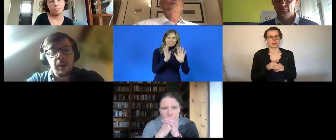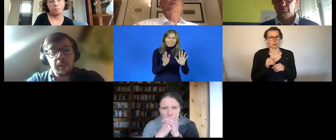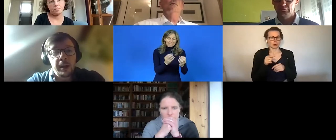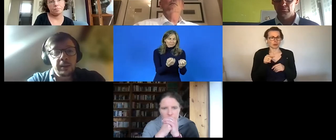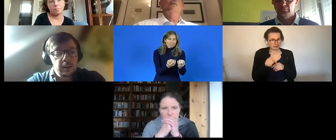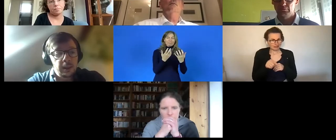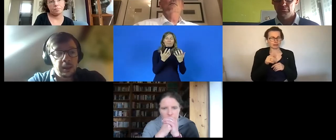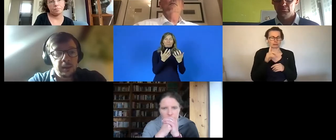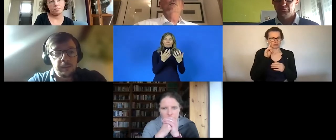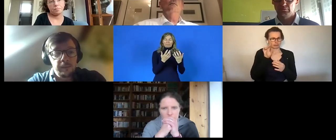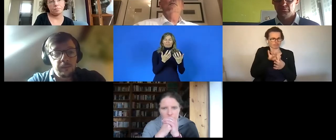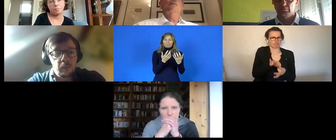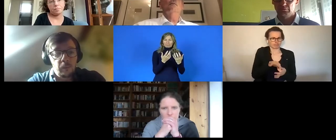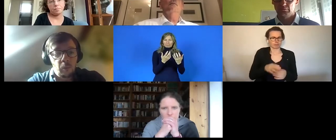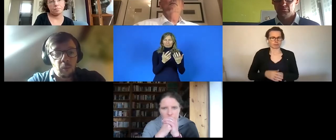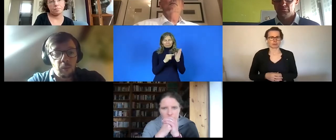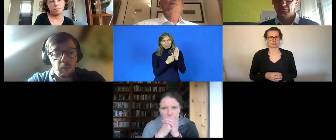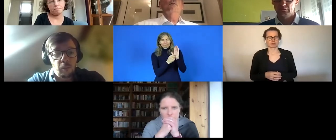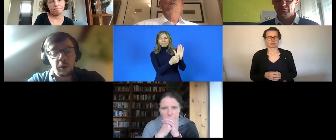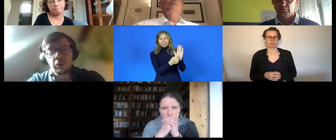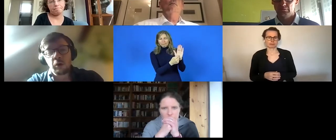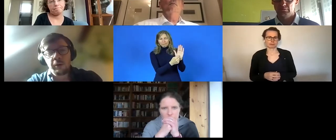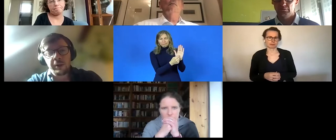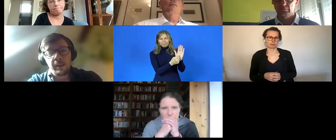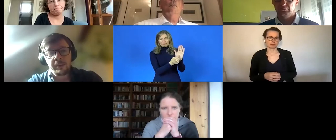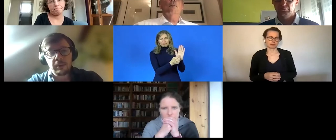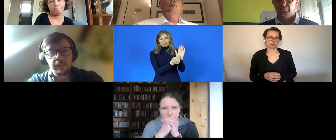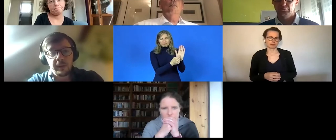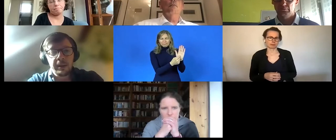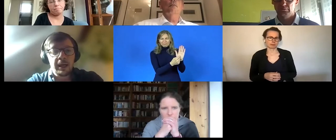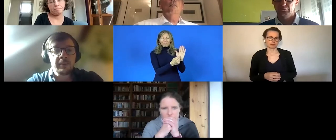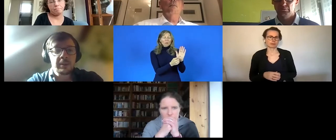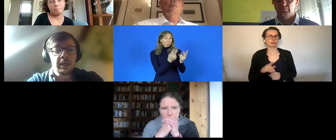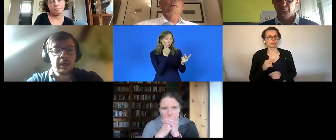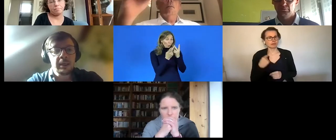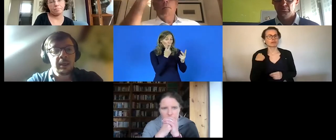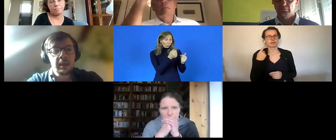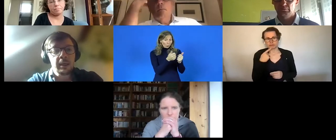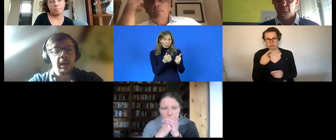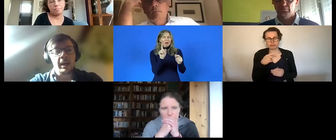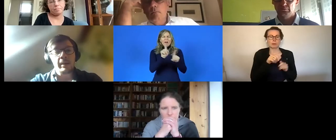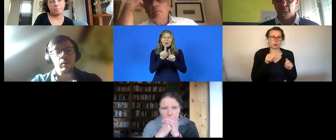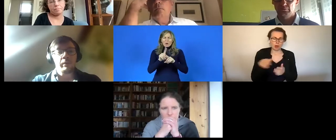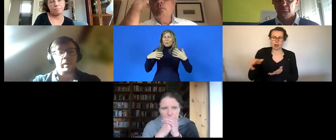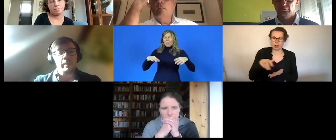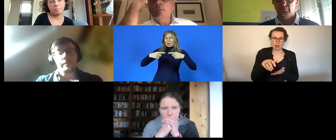but um we also saw the gaps and the gaps are in the lack of um